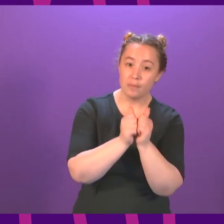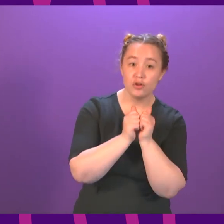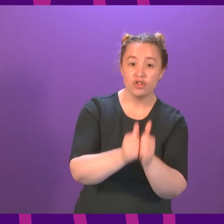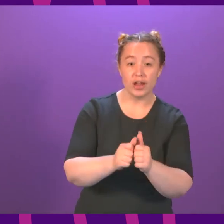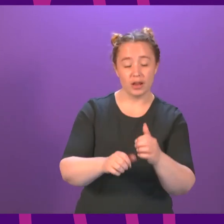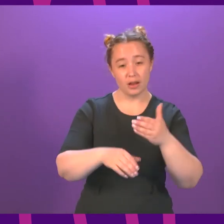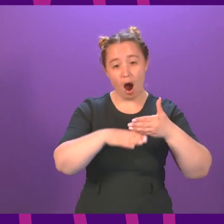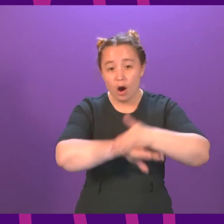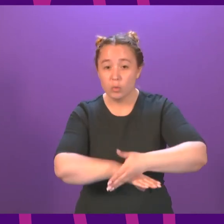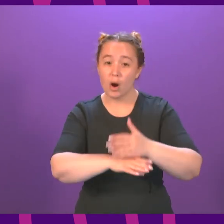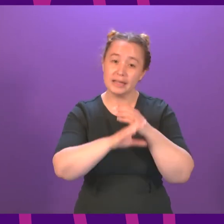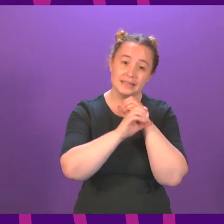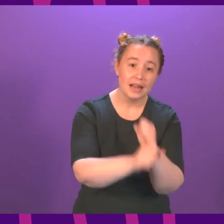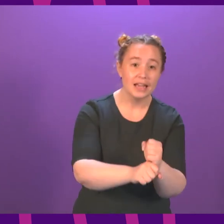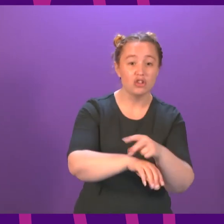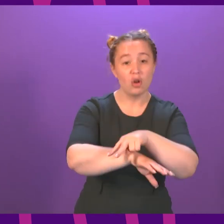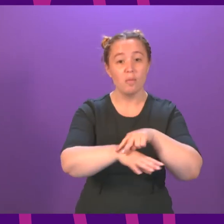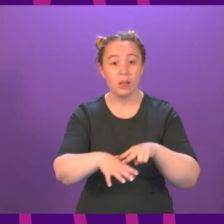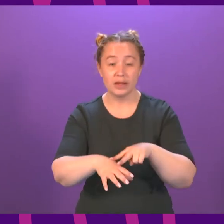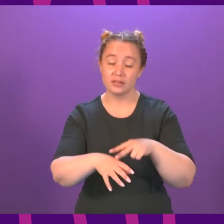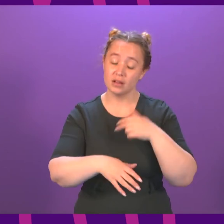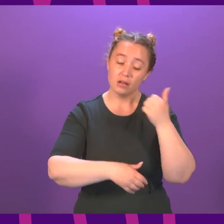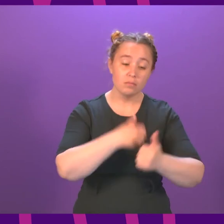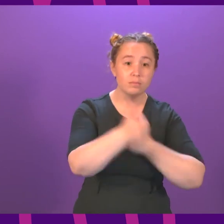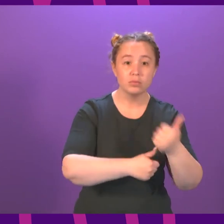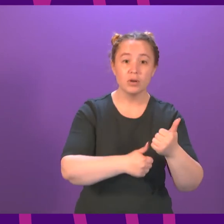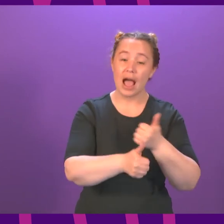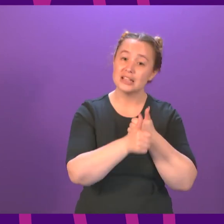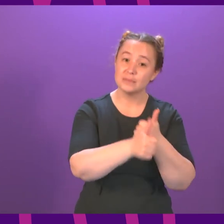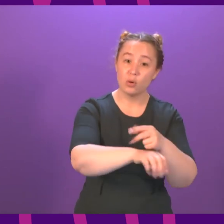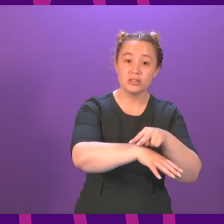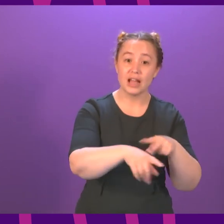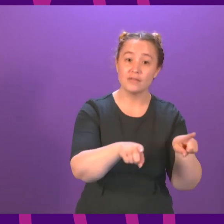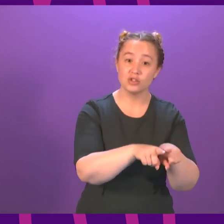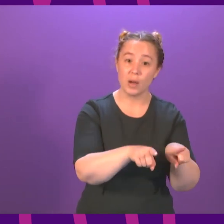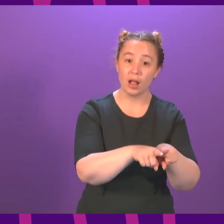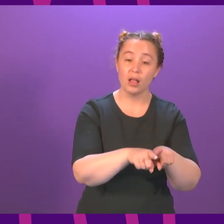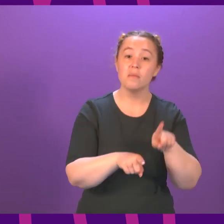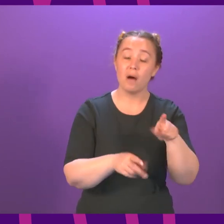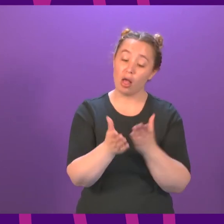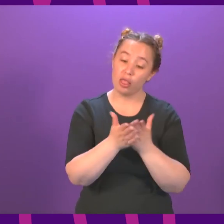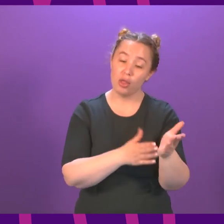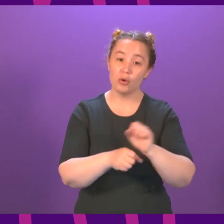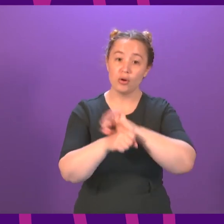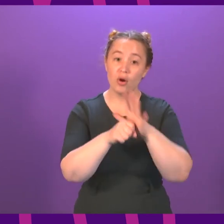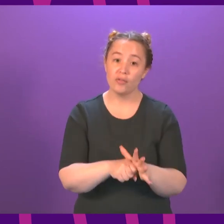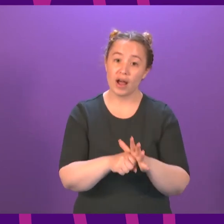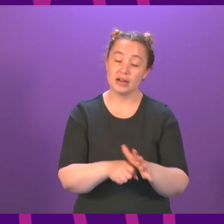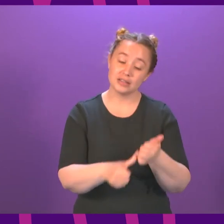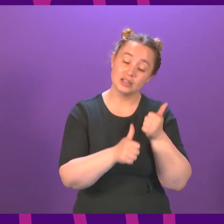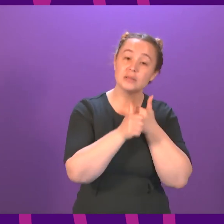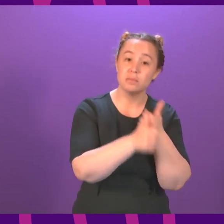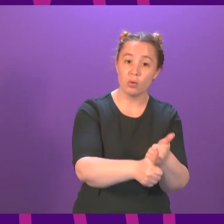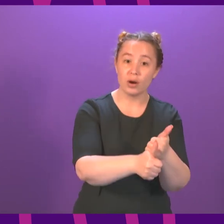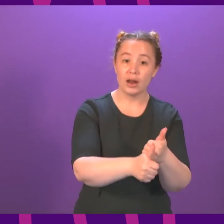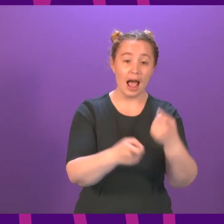dedication of our police officers and indeed police support staff at all times, but especially throughout the pandemic. I support the initiatives